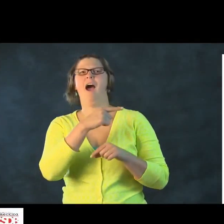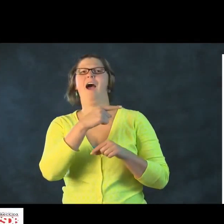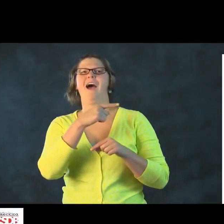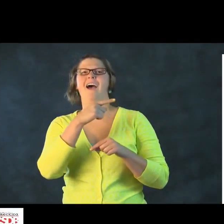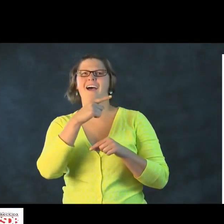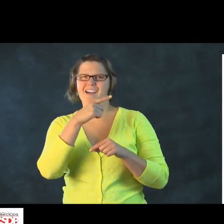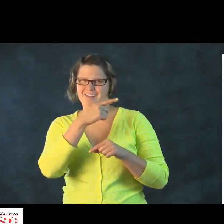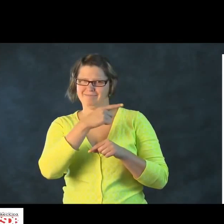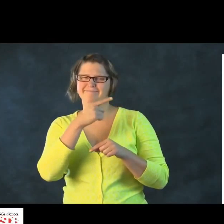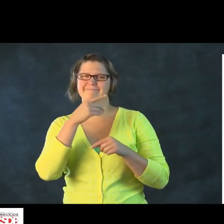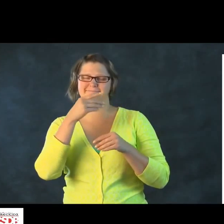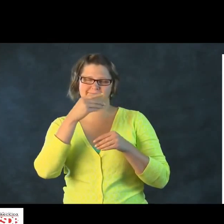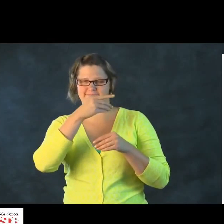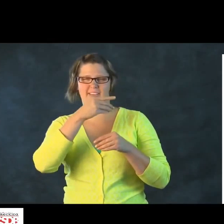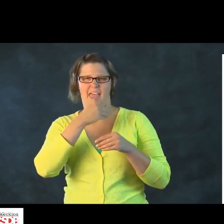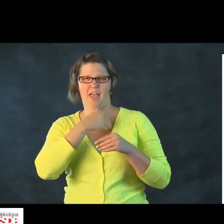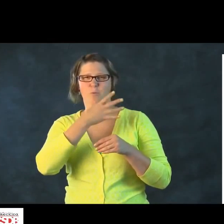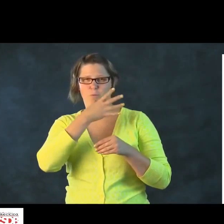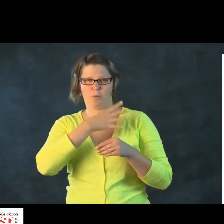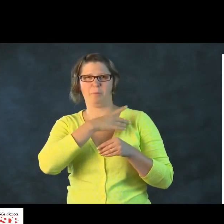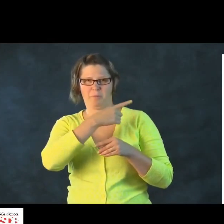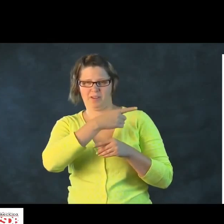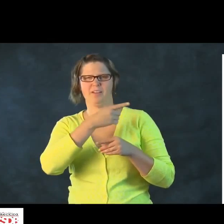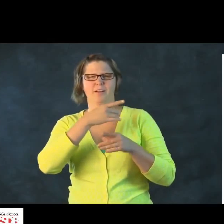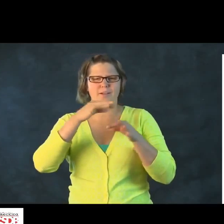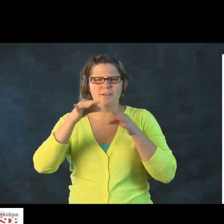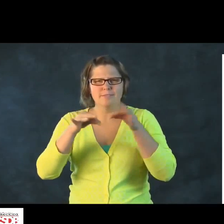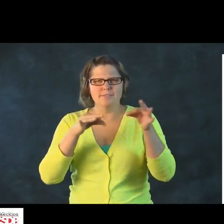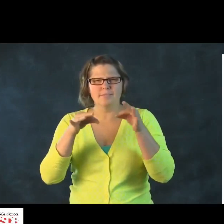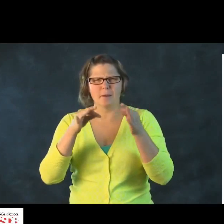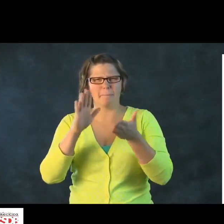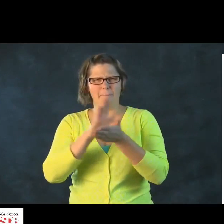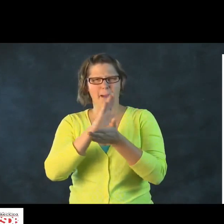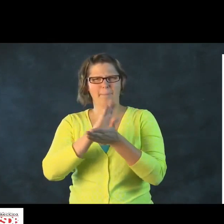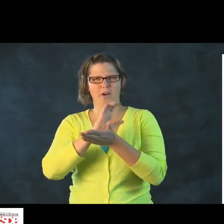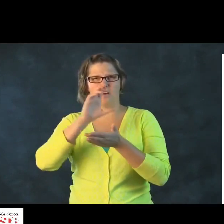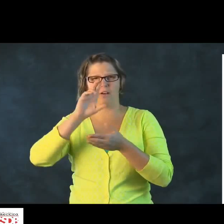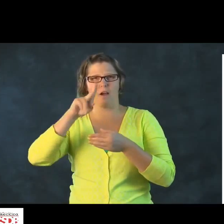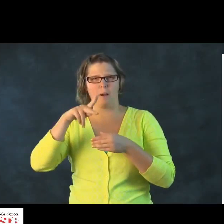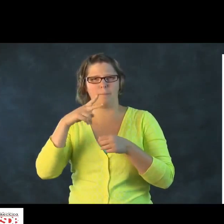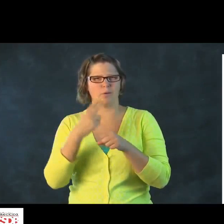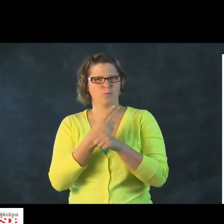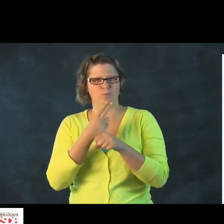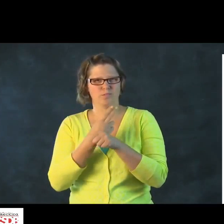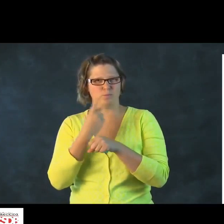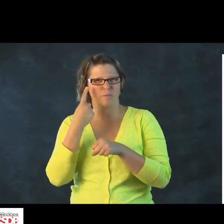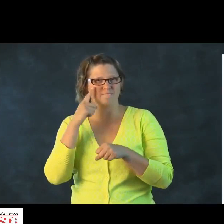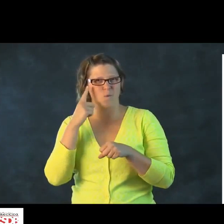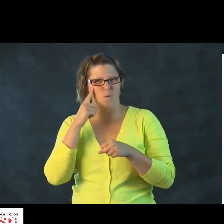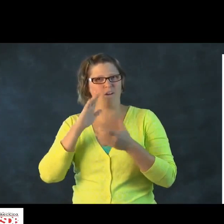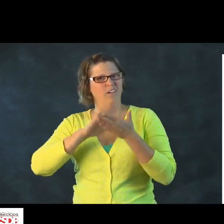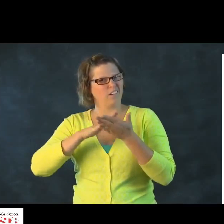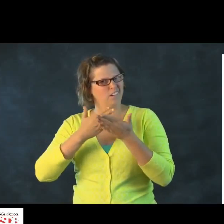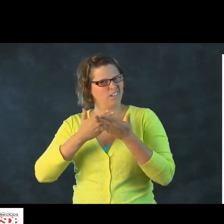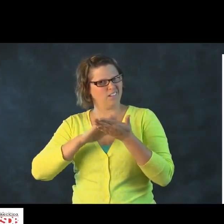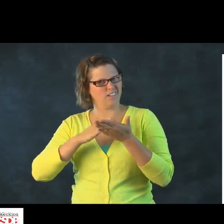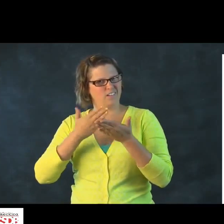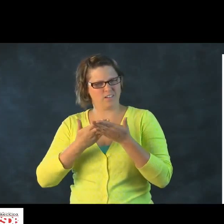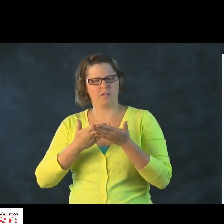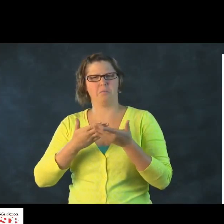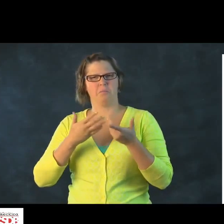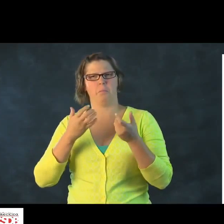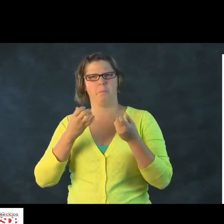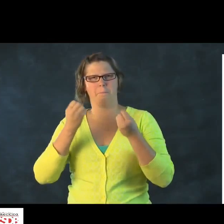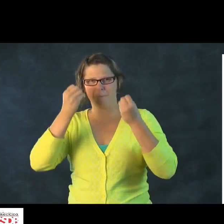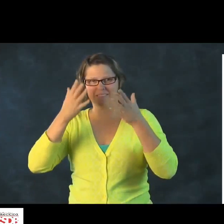Okay, in that clip that you just watched, you saw a woman explaining about the paper liners and what